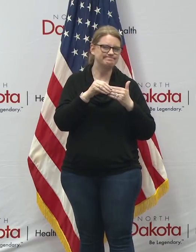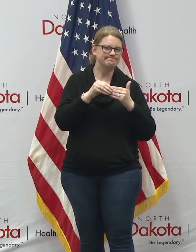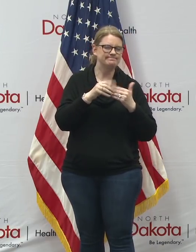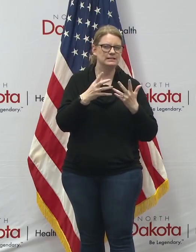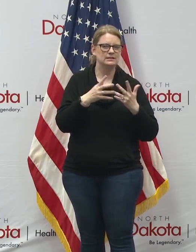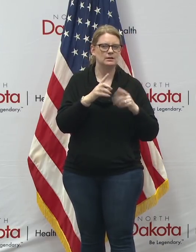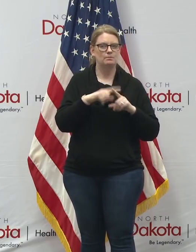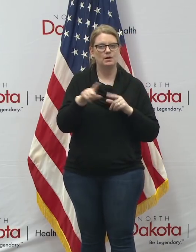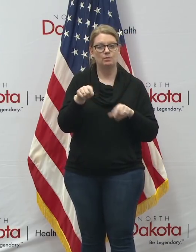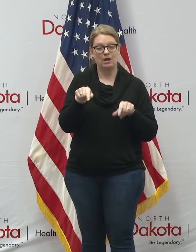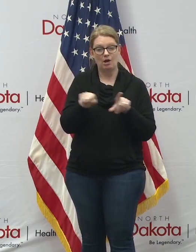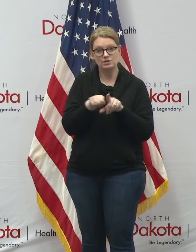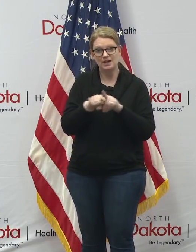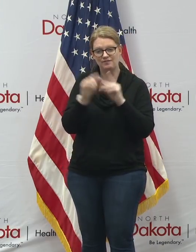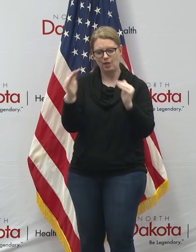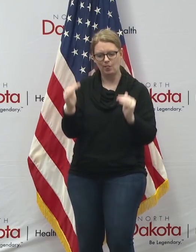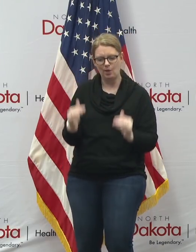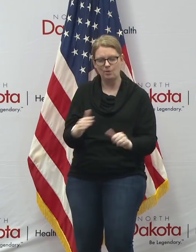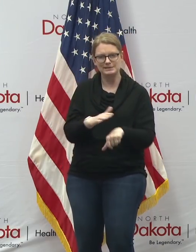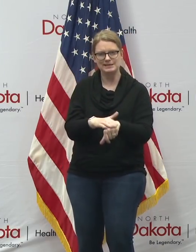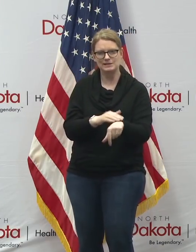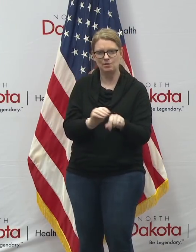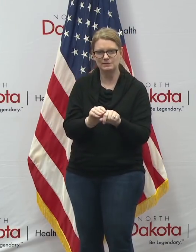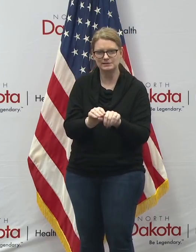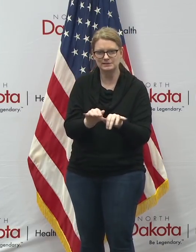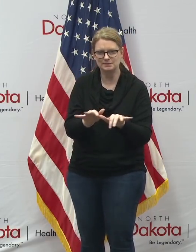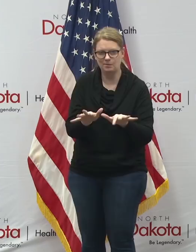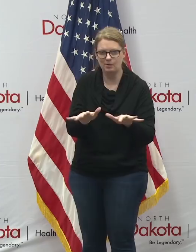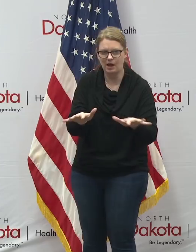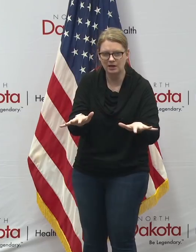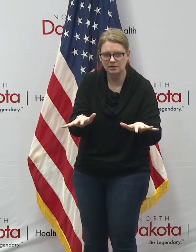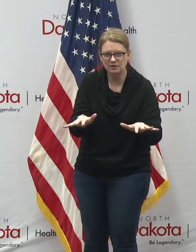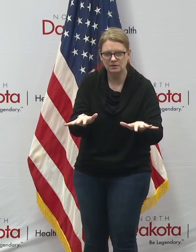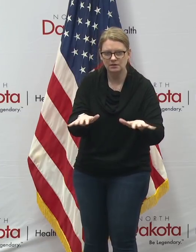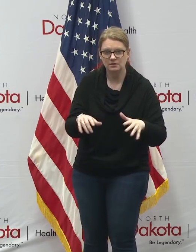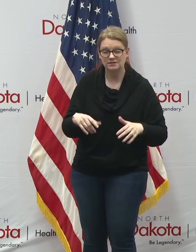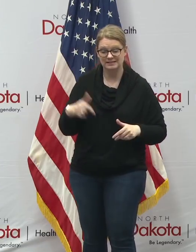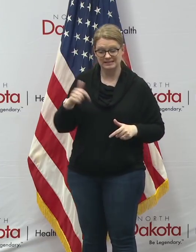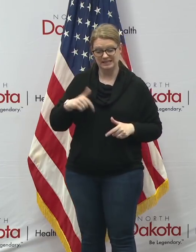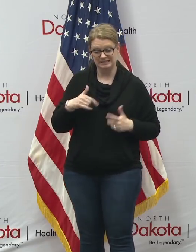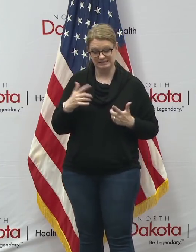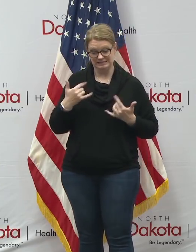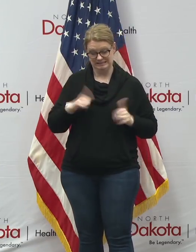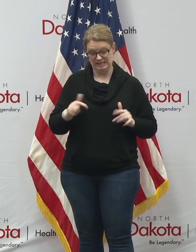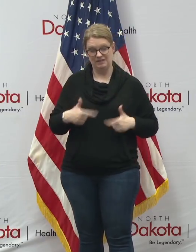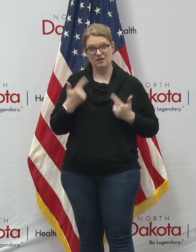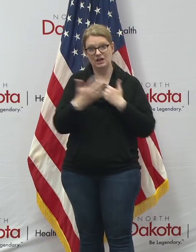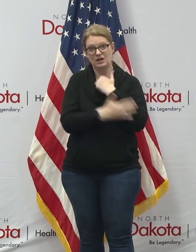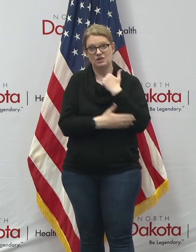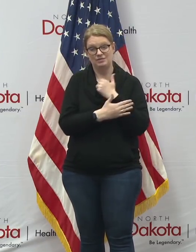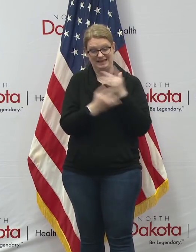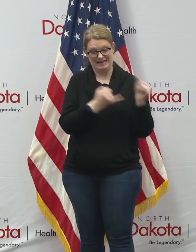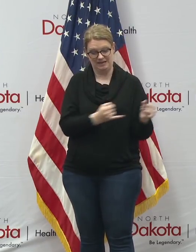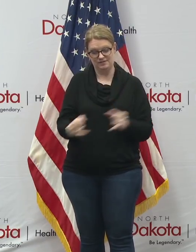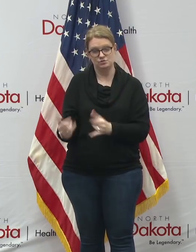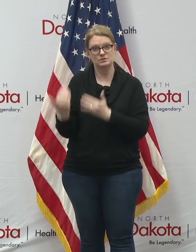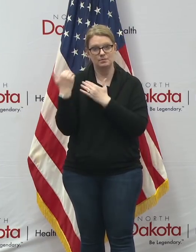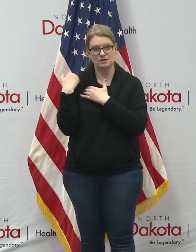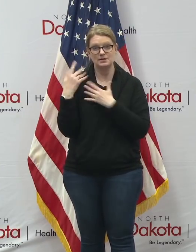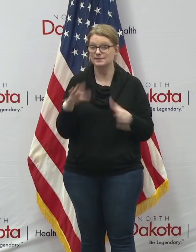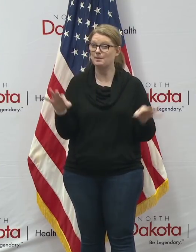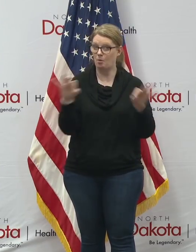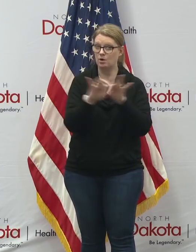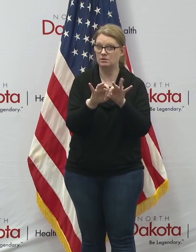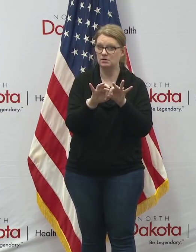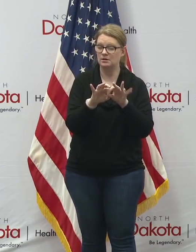of the lowest and slowest spread because that would that would mean that uh you know we're still living in a country where individual responsibility matters and as